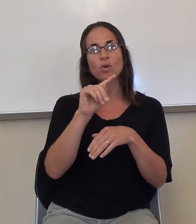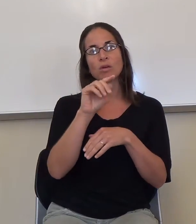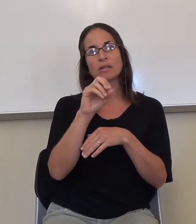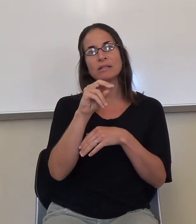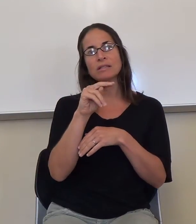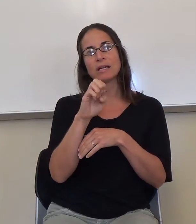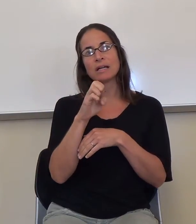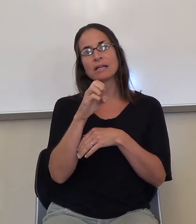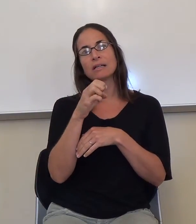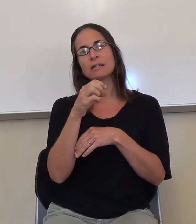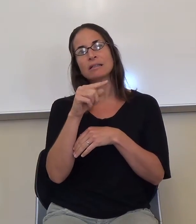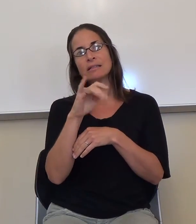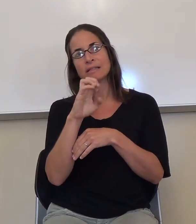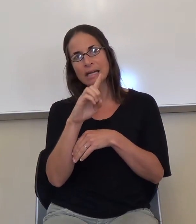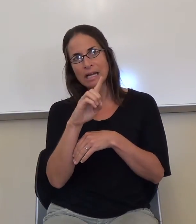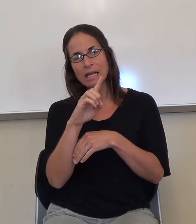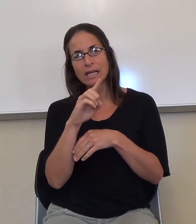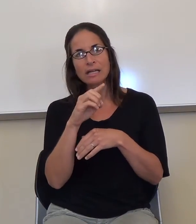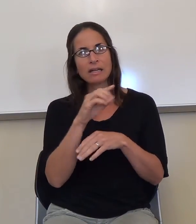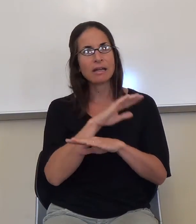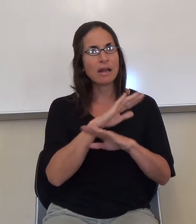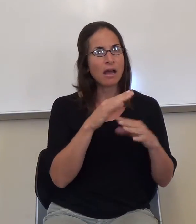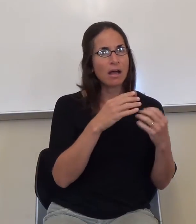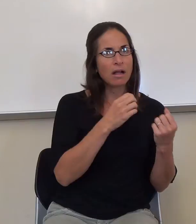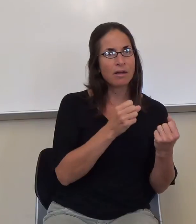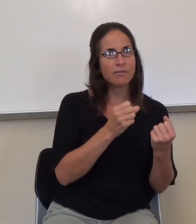does he do? More verbal. Good. He's more verbal.